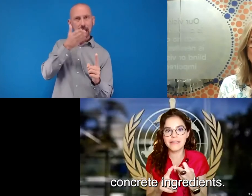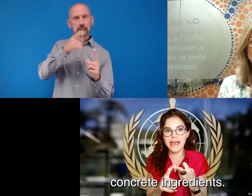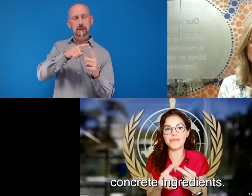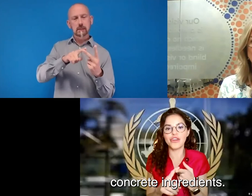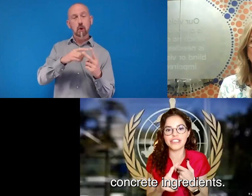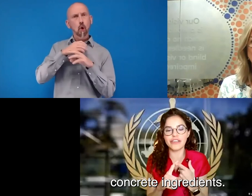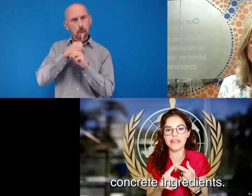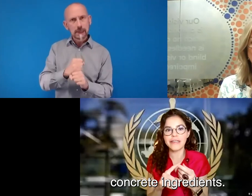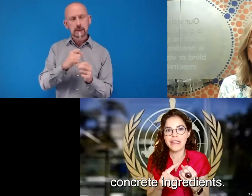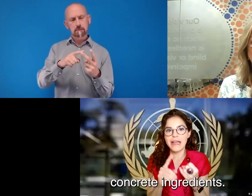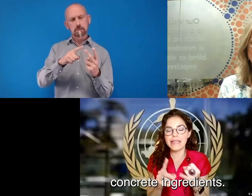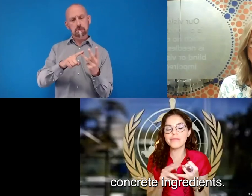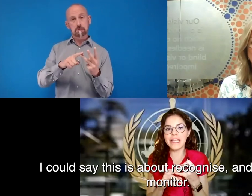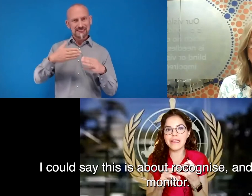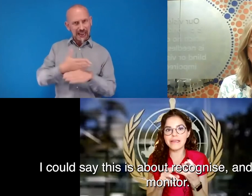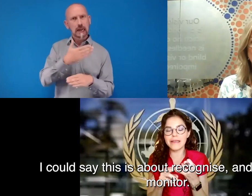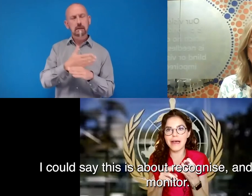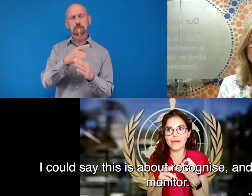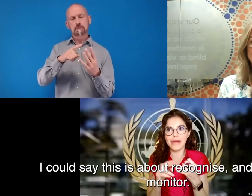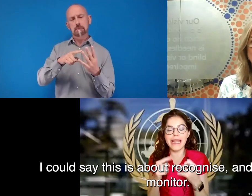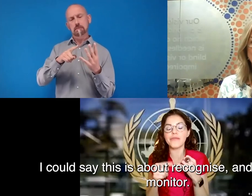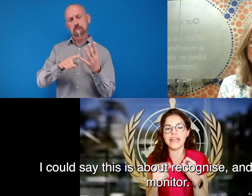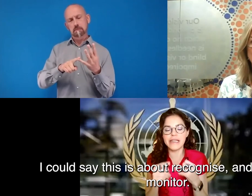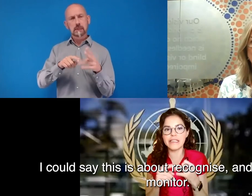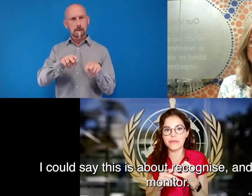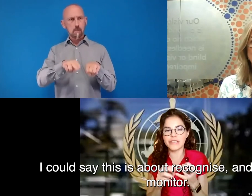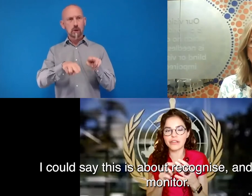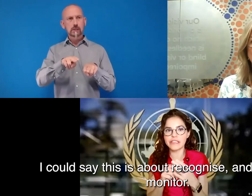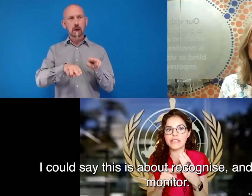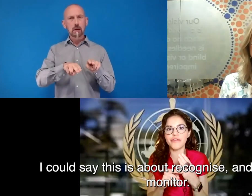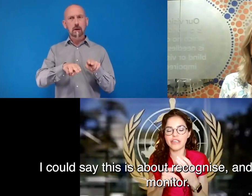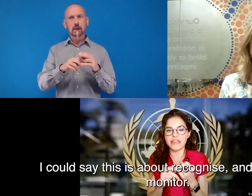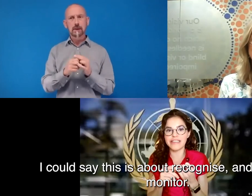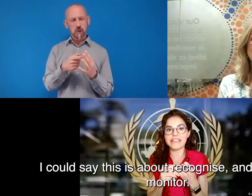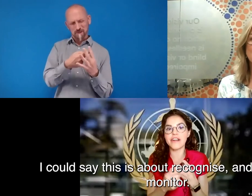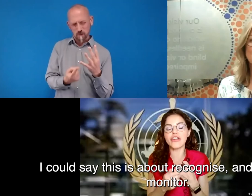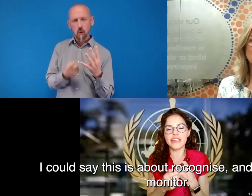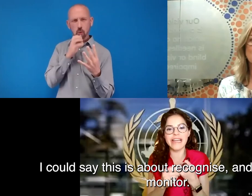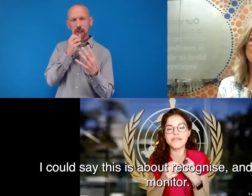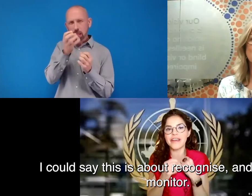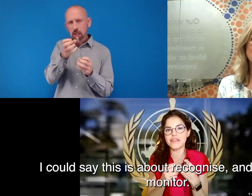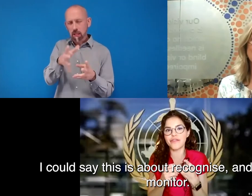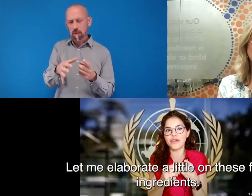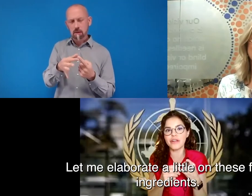act, and monitor. Let me elaborate a little bit on these four ingredients. So recognize, first of all,